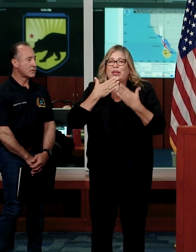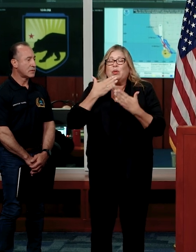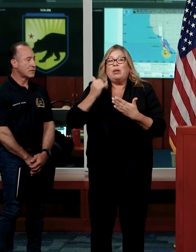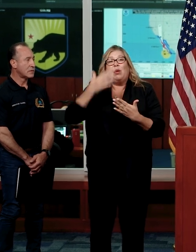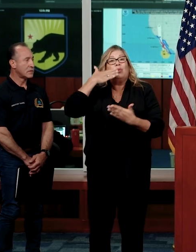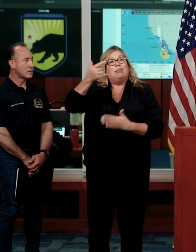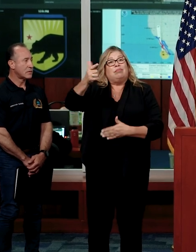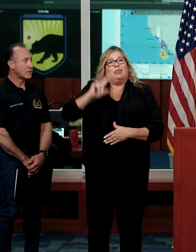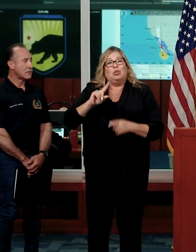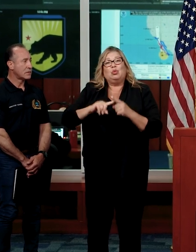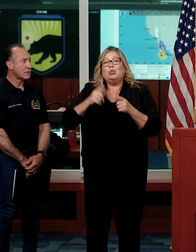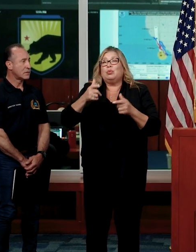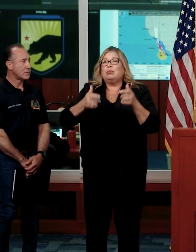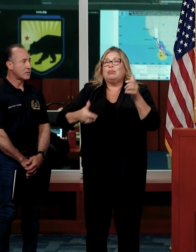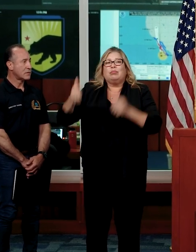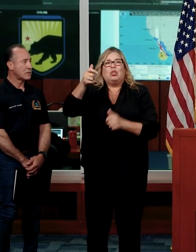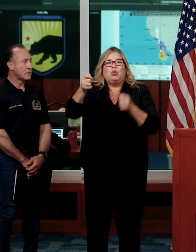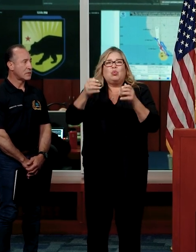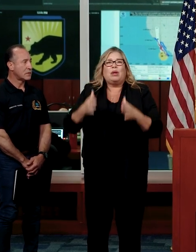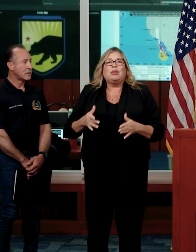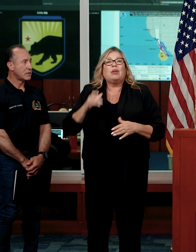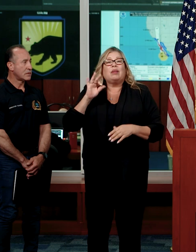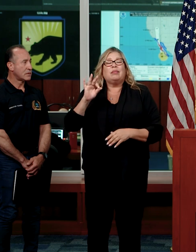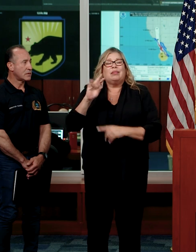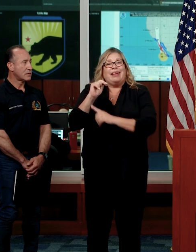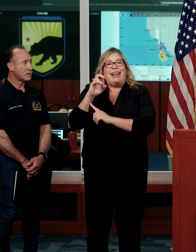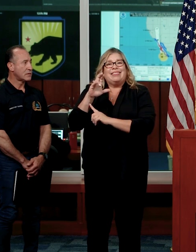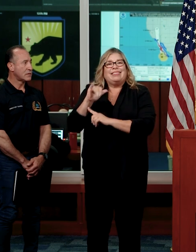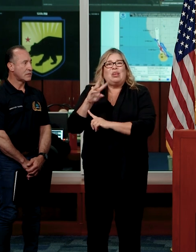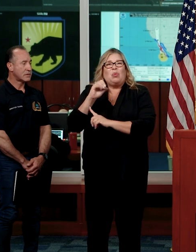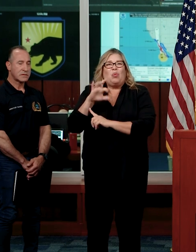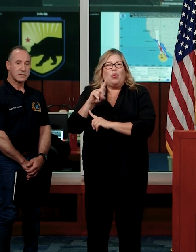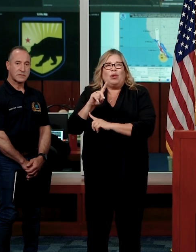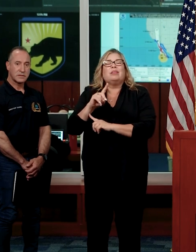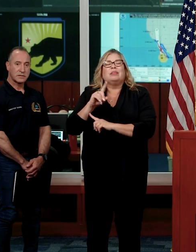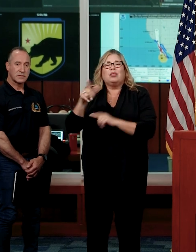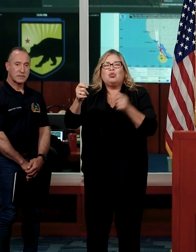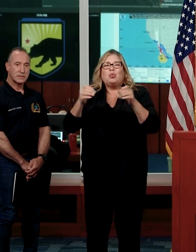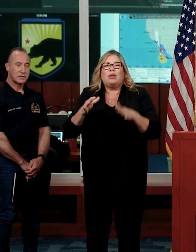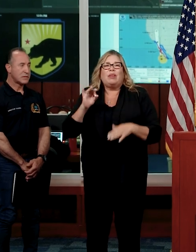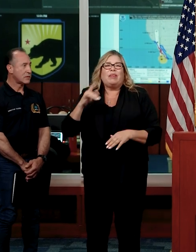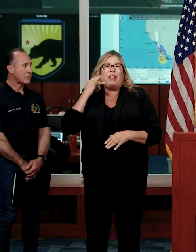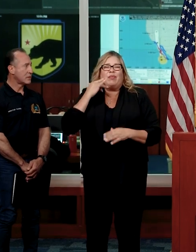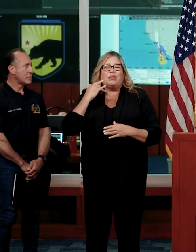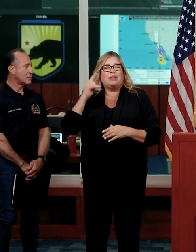on to Director Nancy Ward from California Governor's Office of Emergency Services.